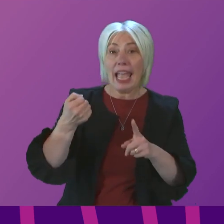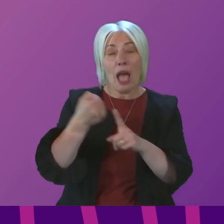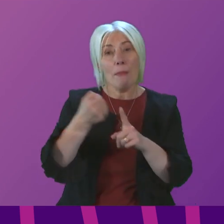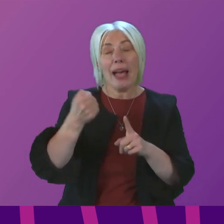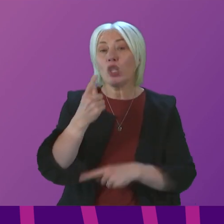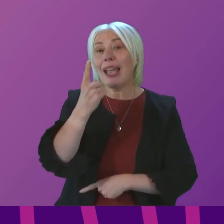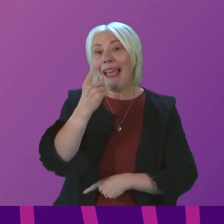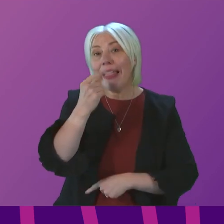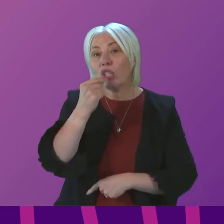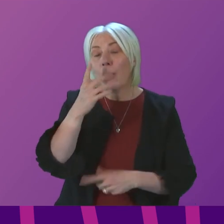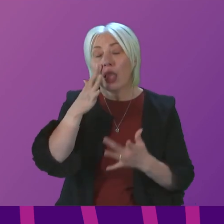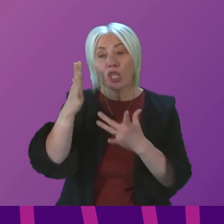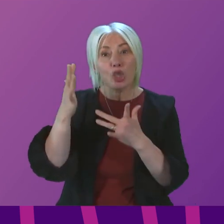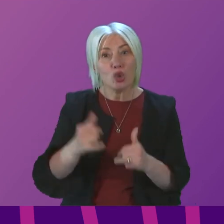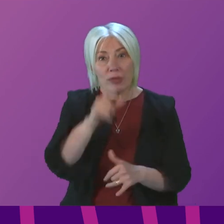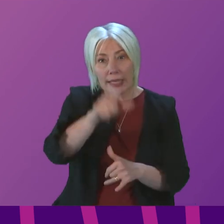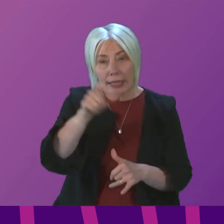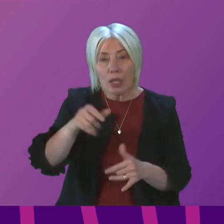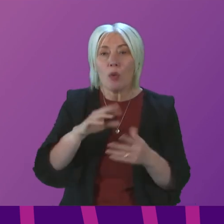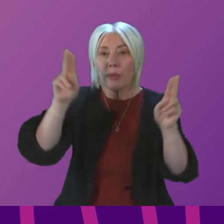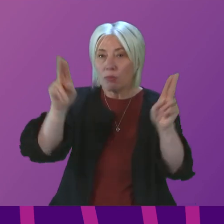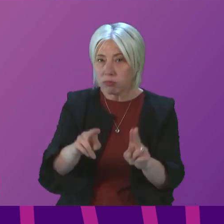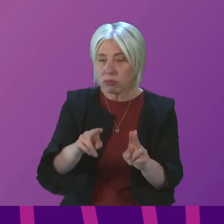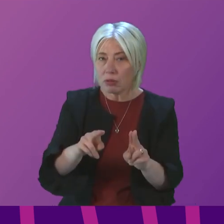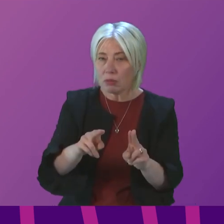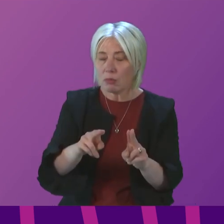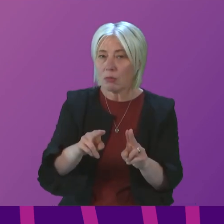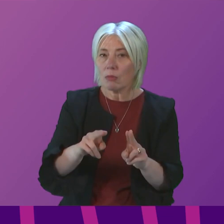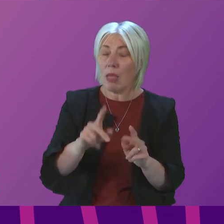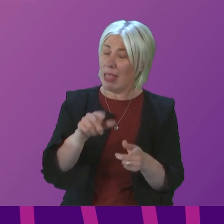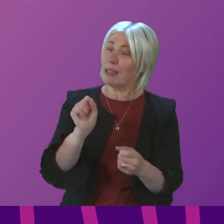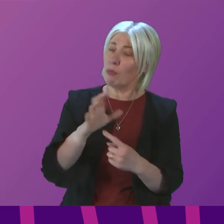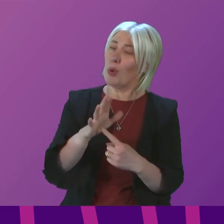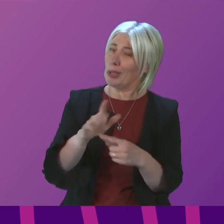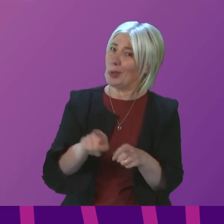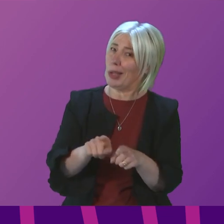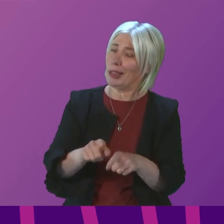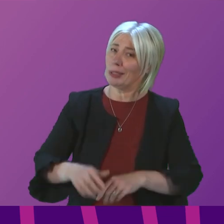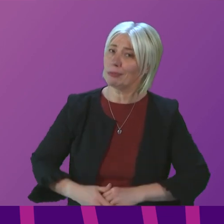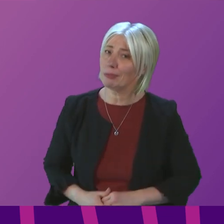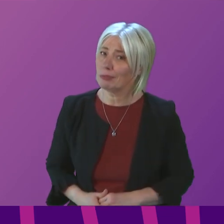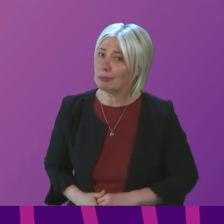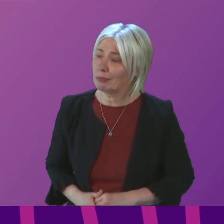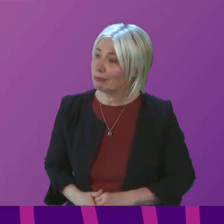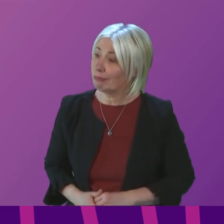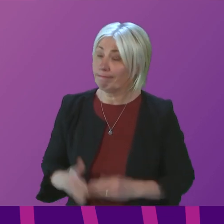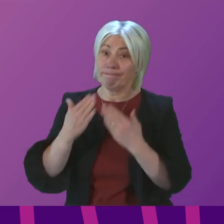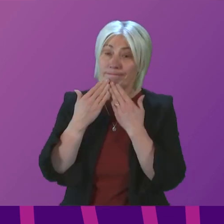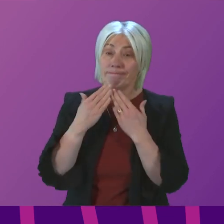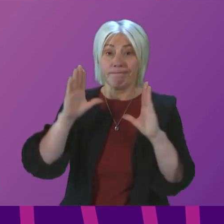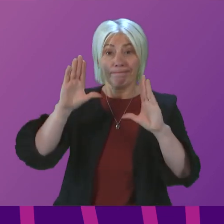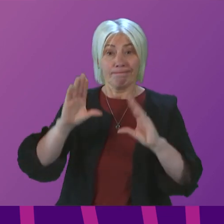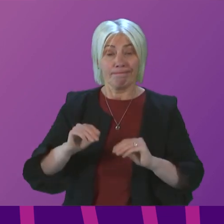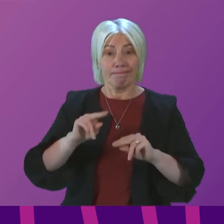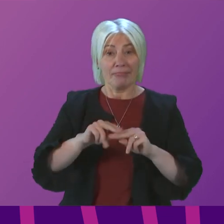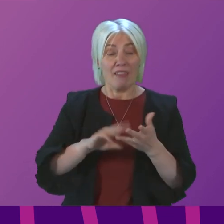eligible screening population is minimised. That, of course, is really important as well. Thank you. That concludes the